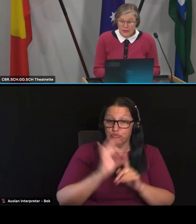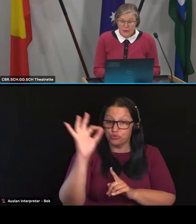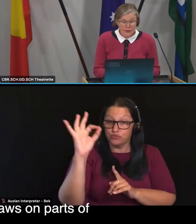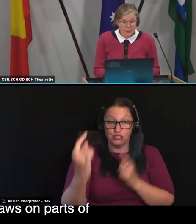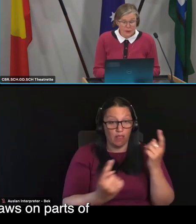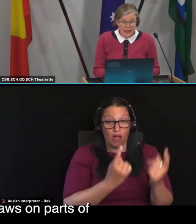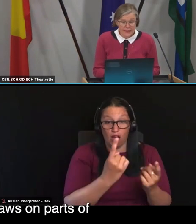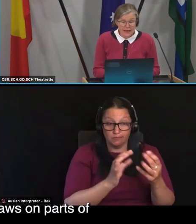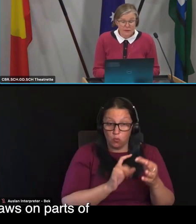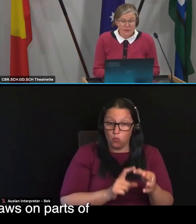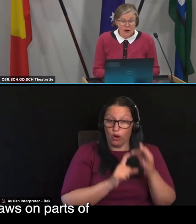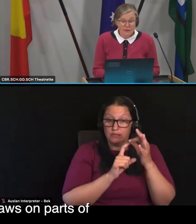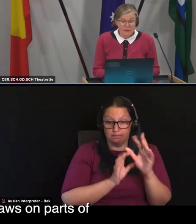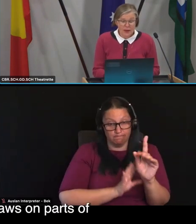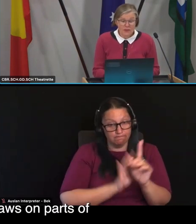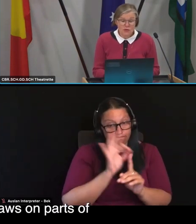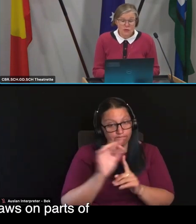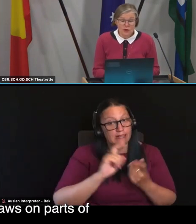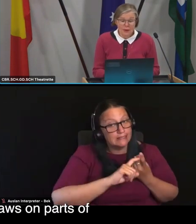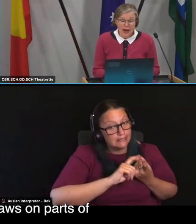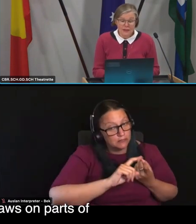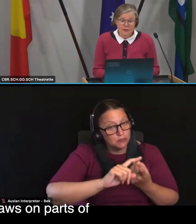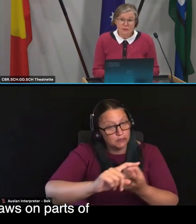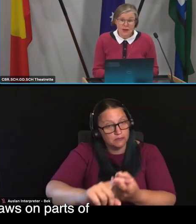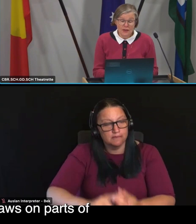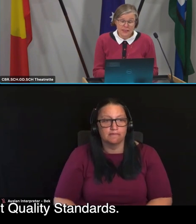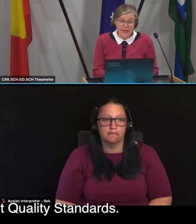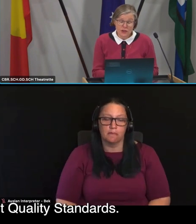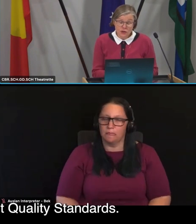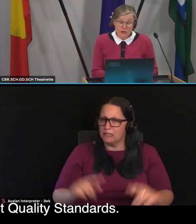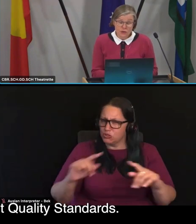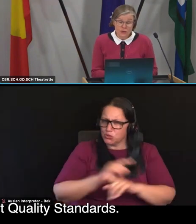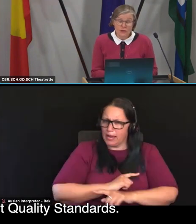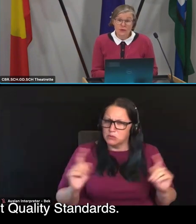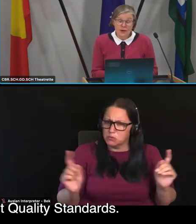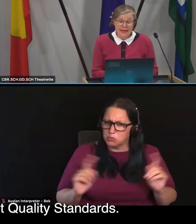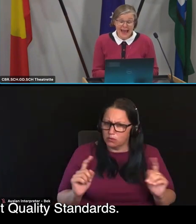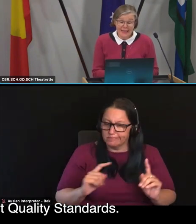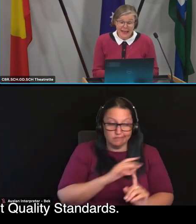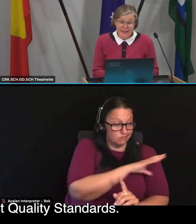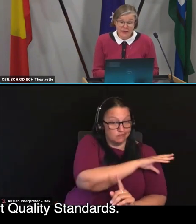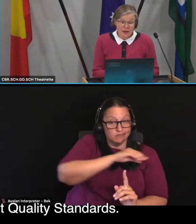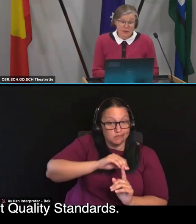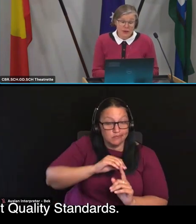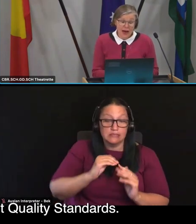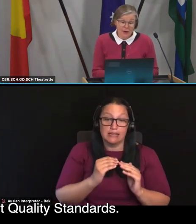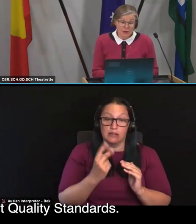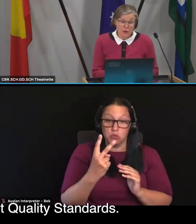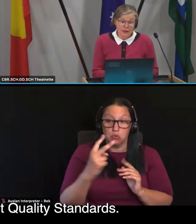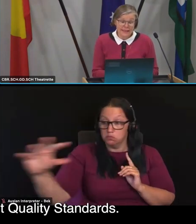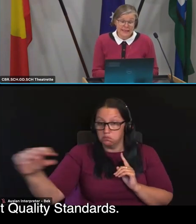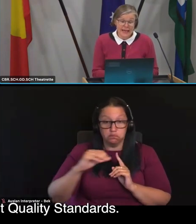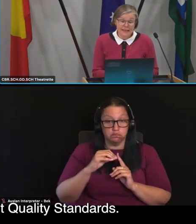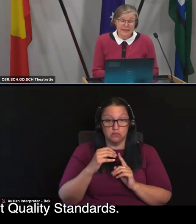So if we look at standard five, it draws on parts of standard two, three and eight from the